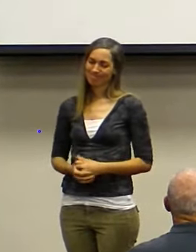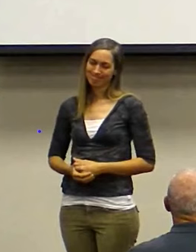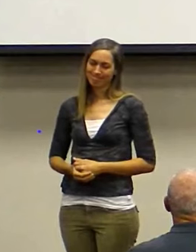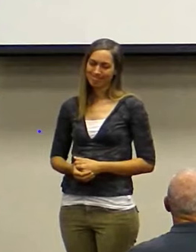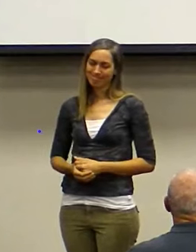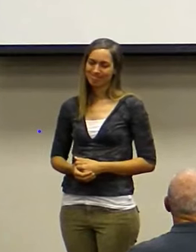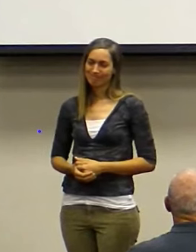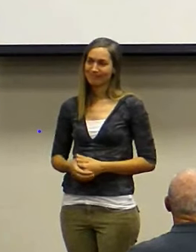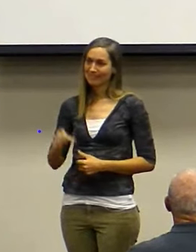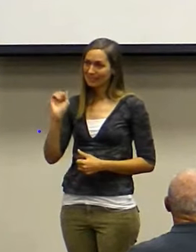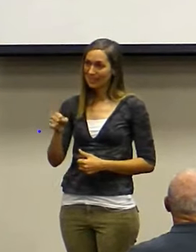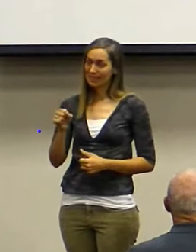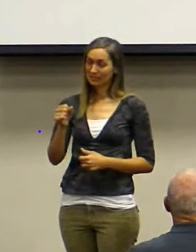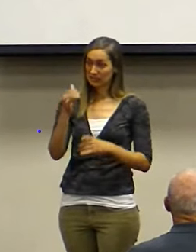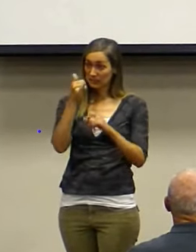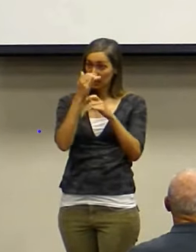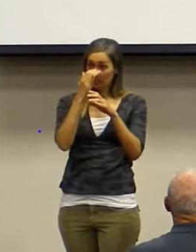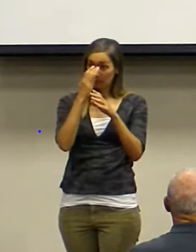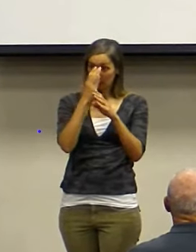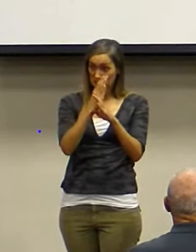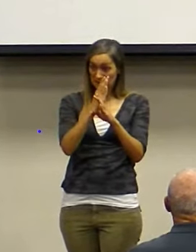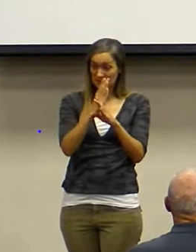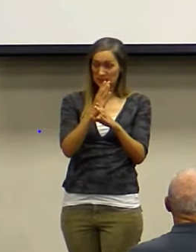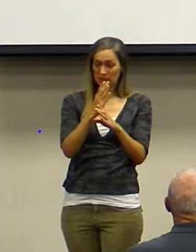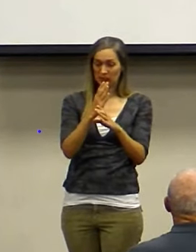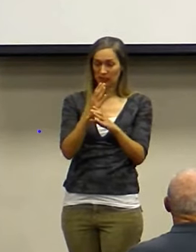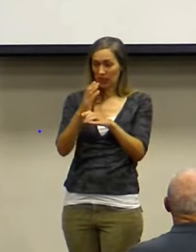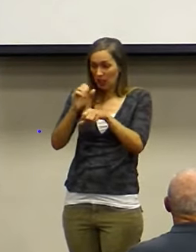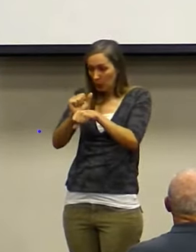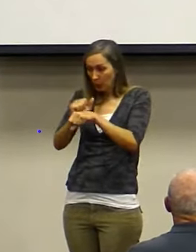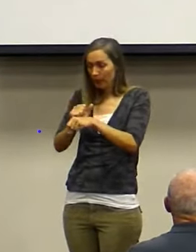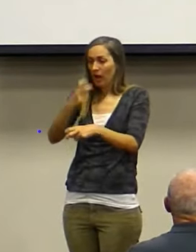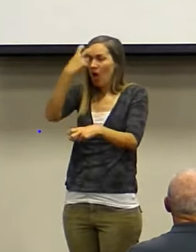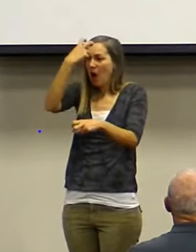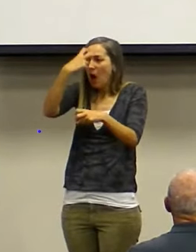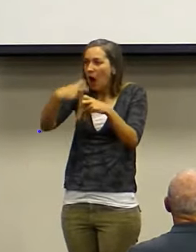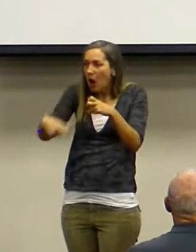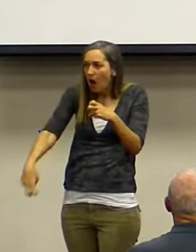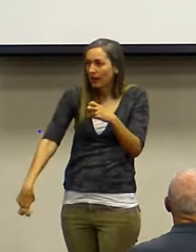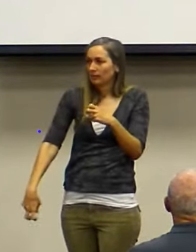Yes, the syllabus is hard. Yes, the work is hard. But can you imagine?